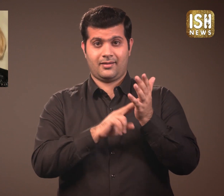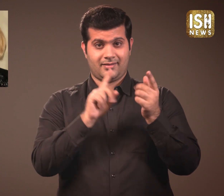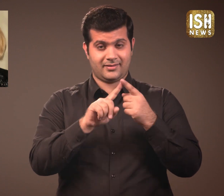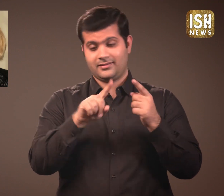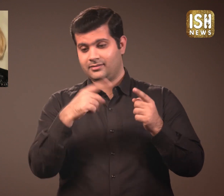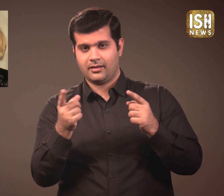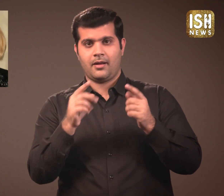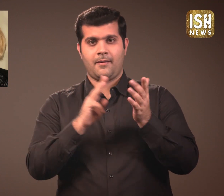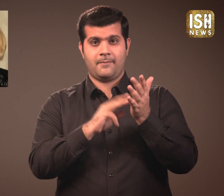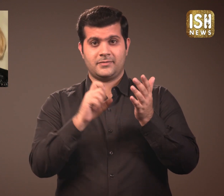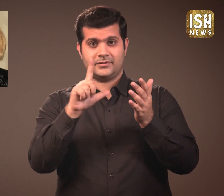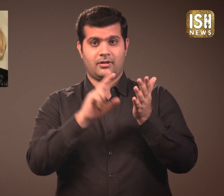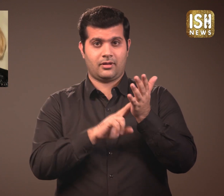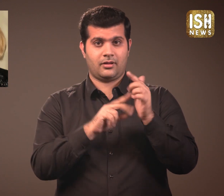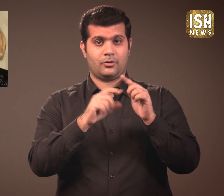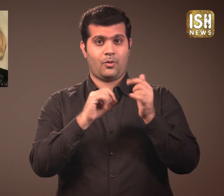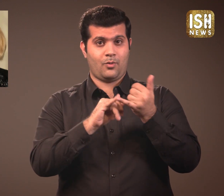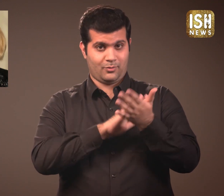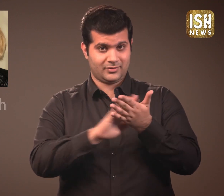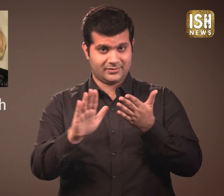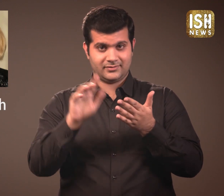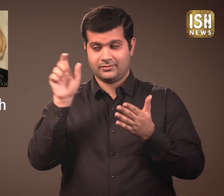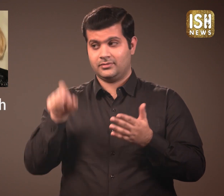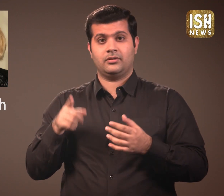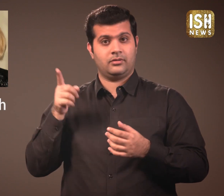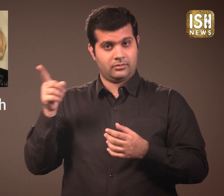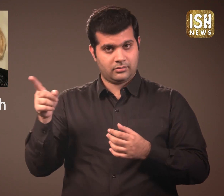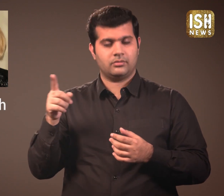Dr. Anne McIntosh is a Deaf woman from America.